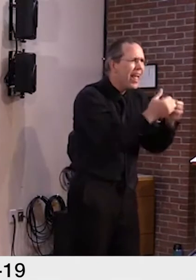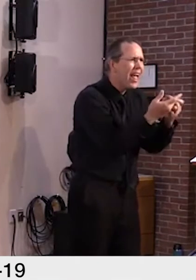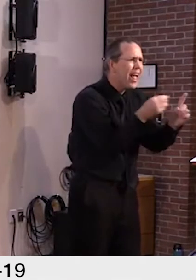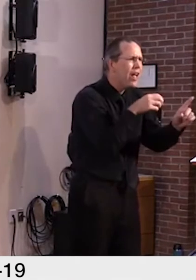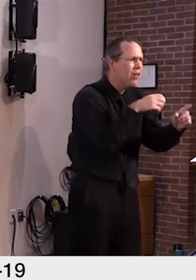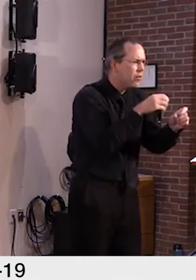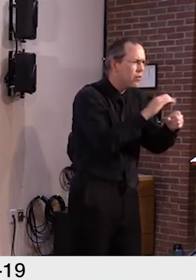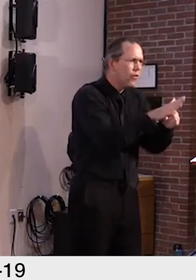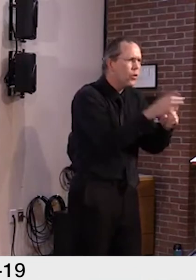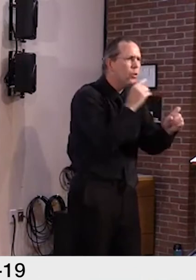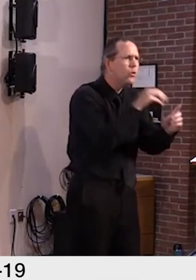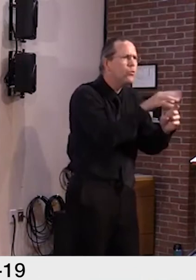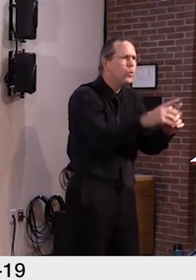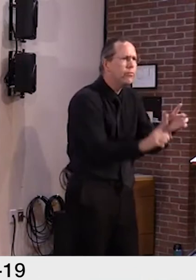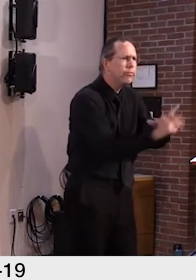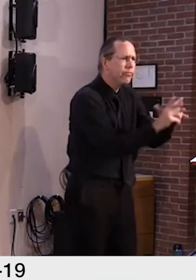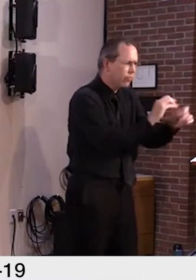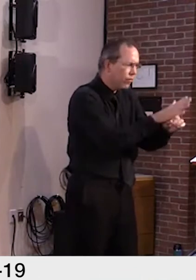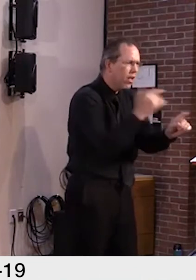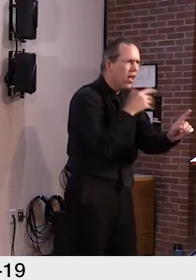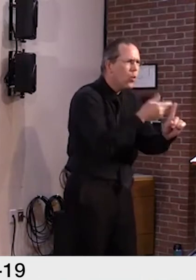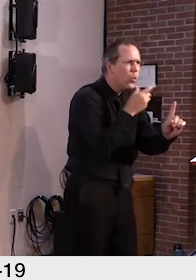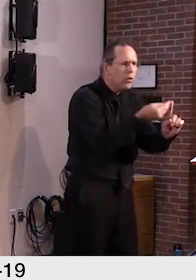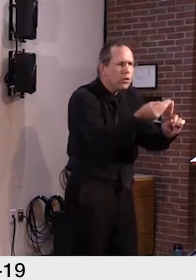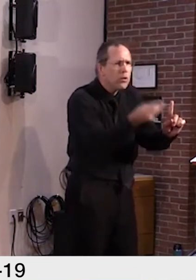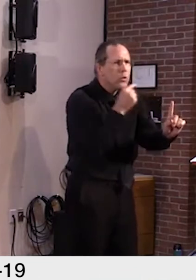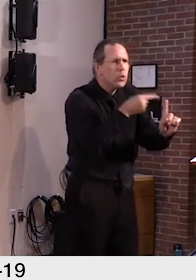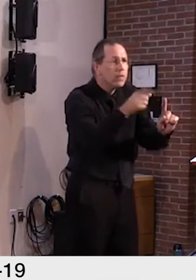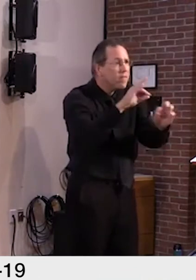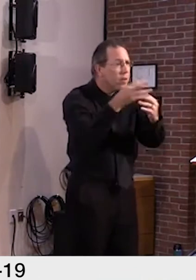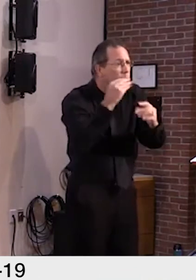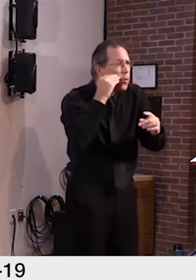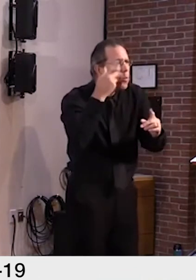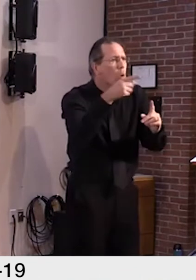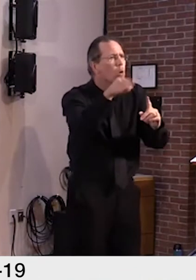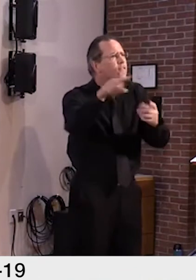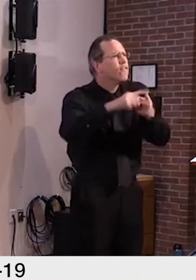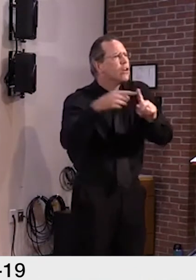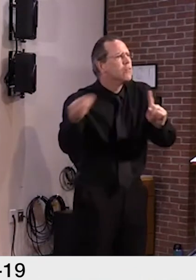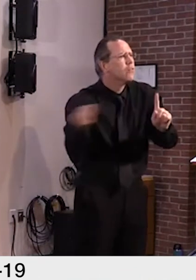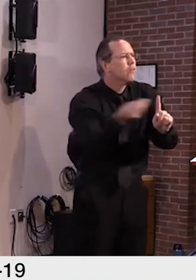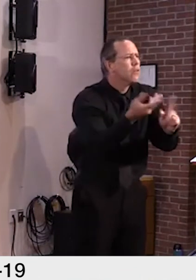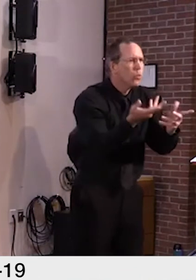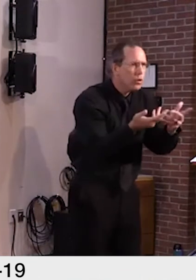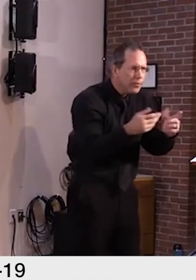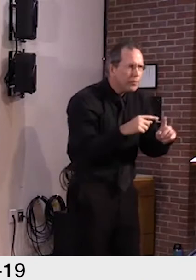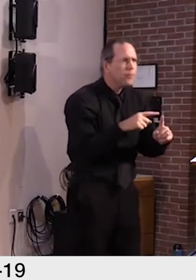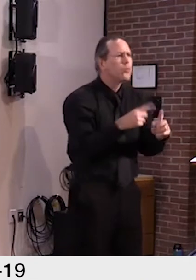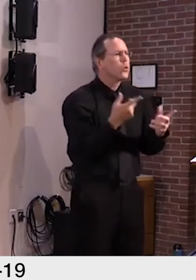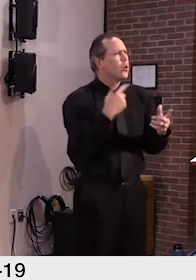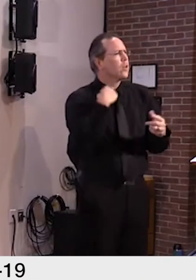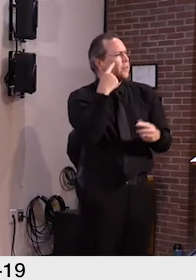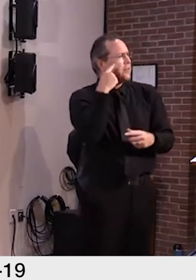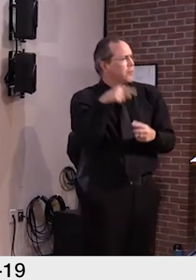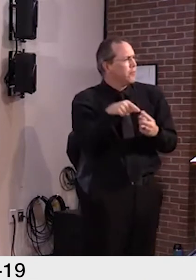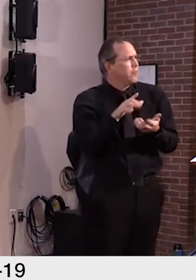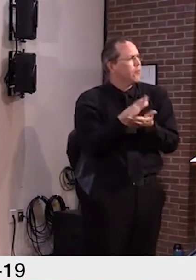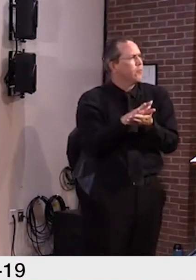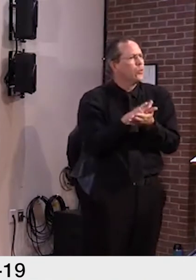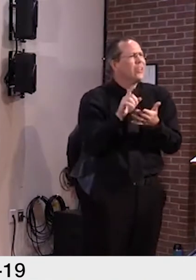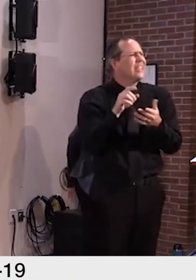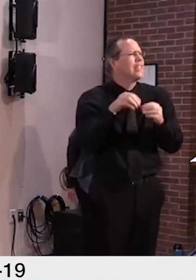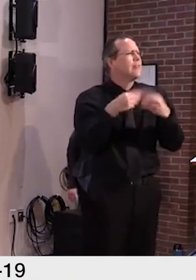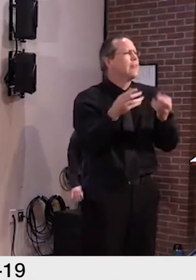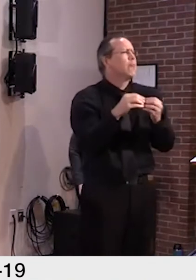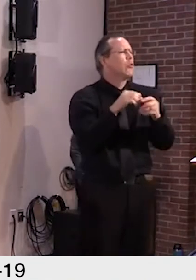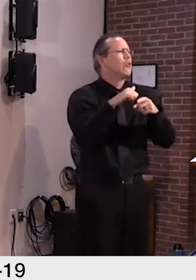We also think districts would benefit from additional state-level communications contact tracing process so they can better share